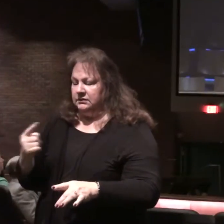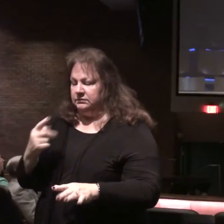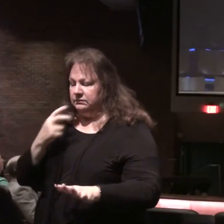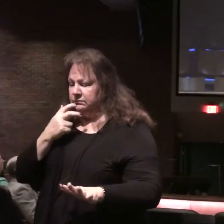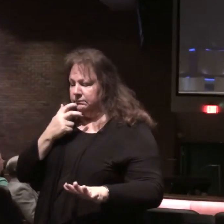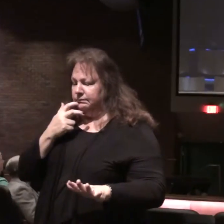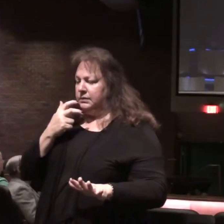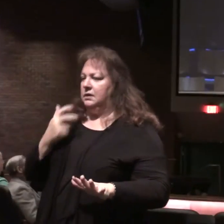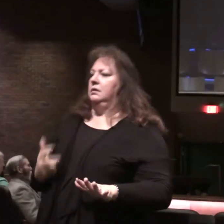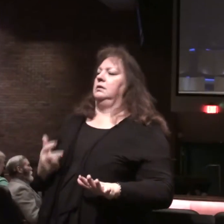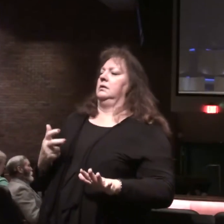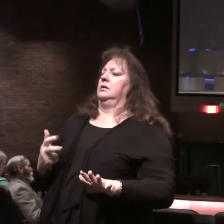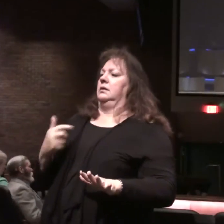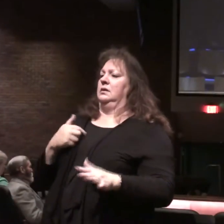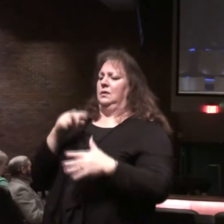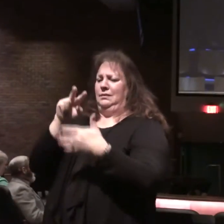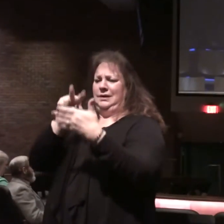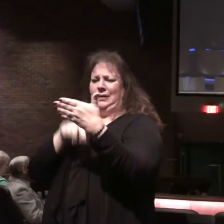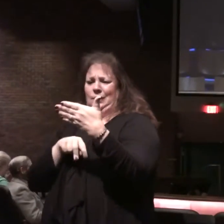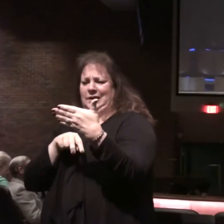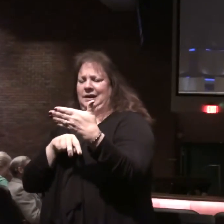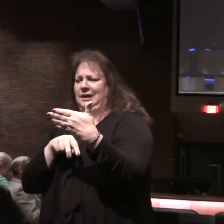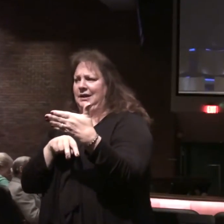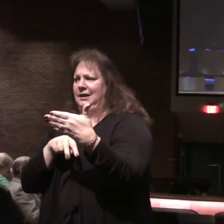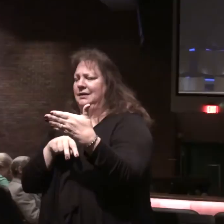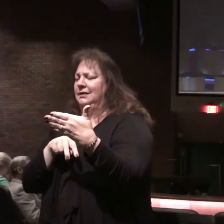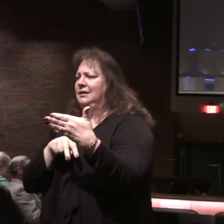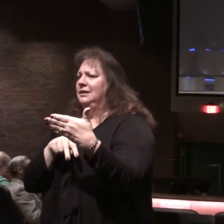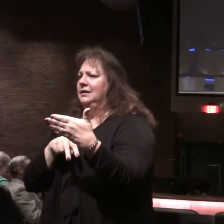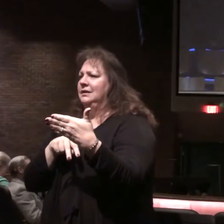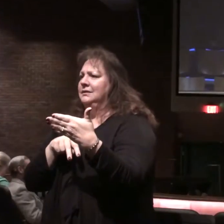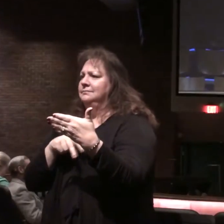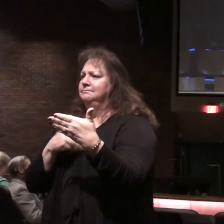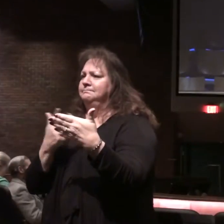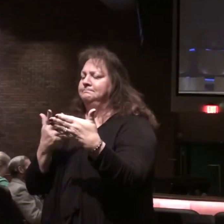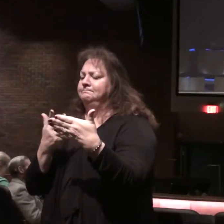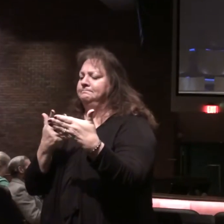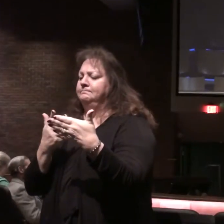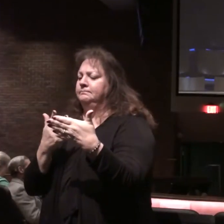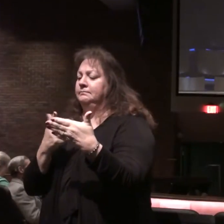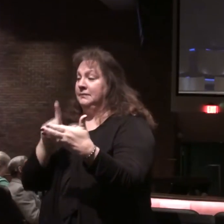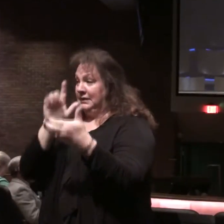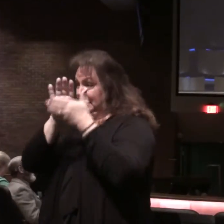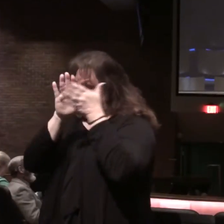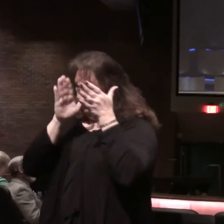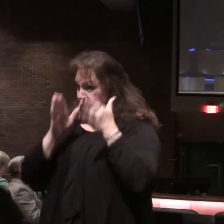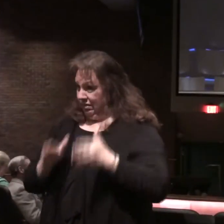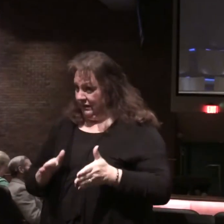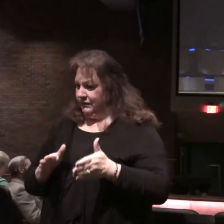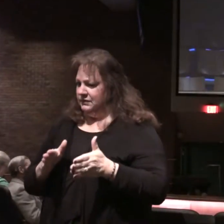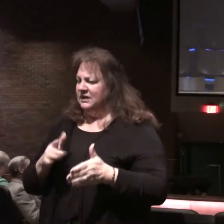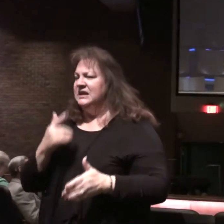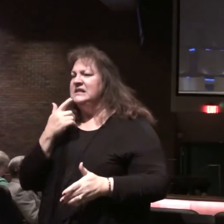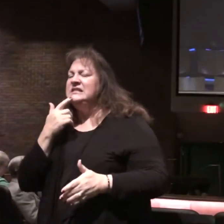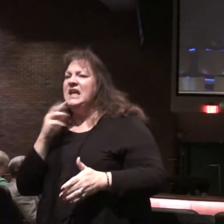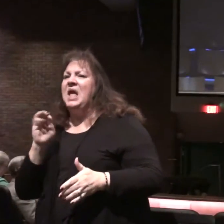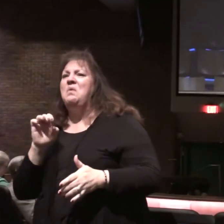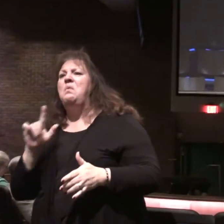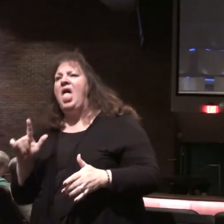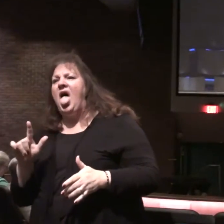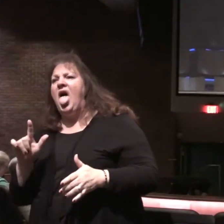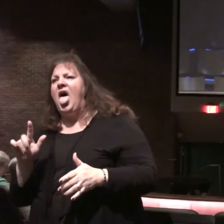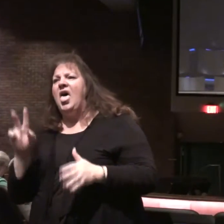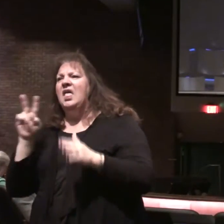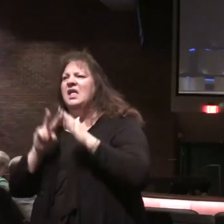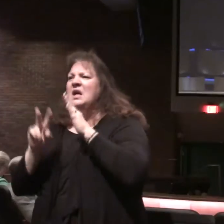to read when certain believers say, well, prophecy